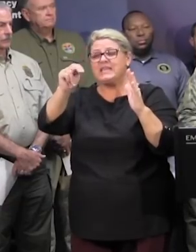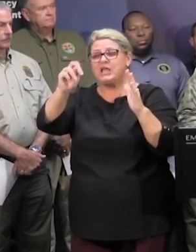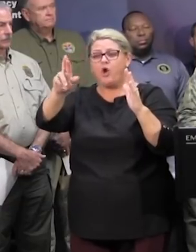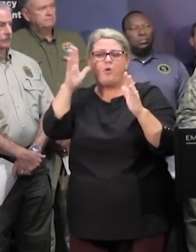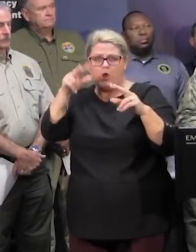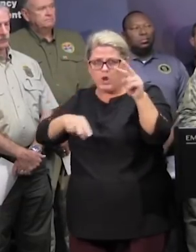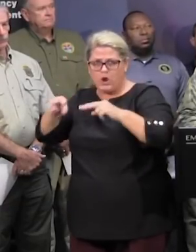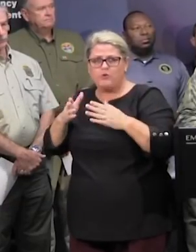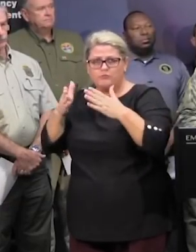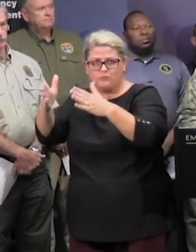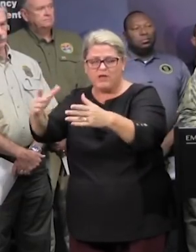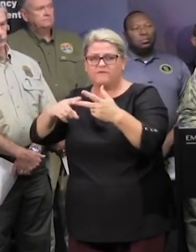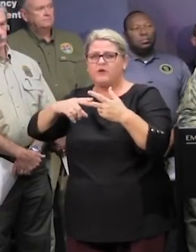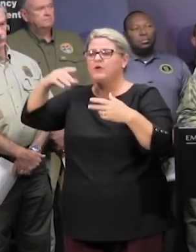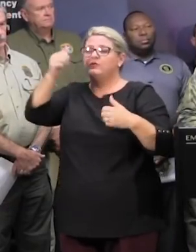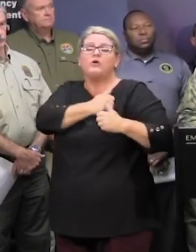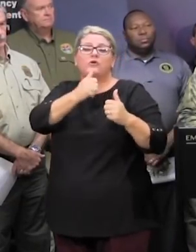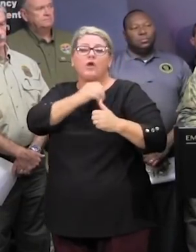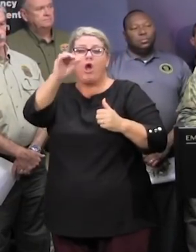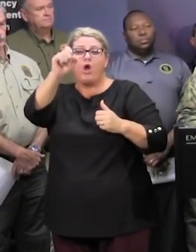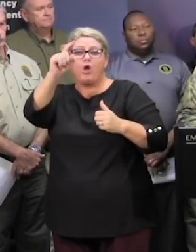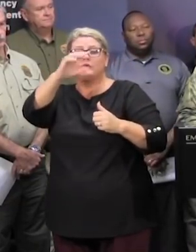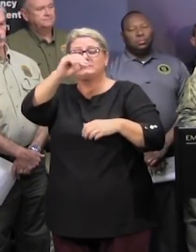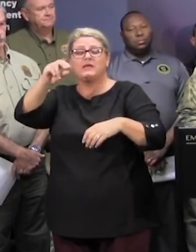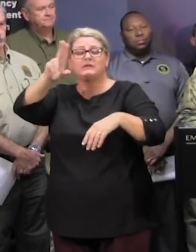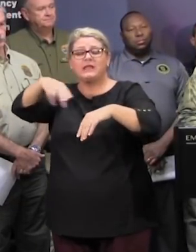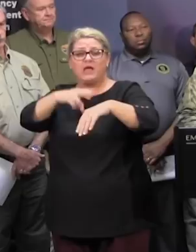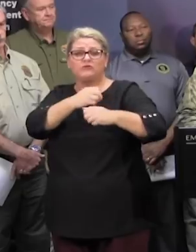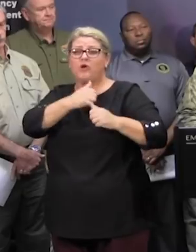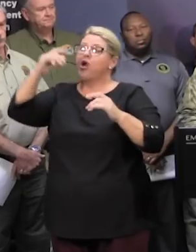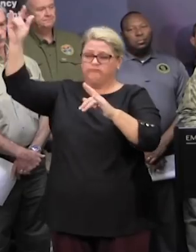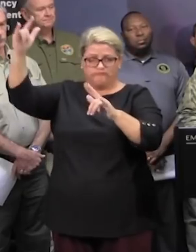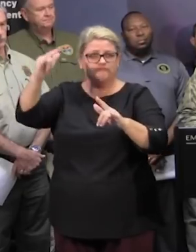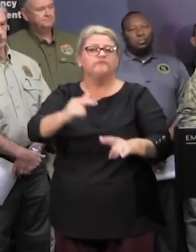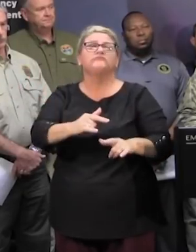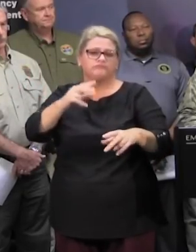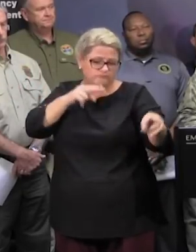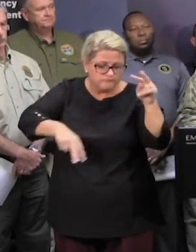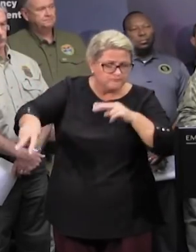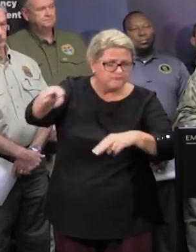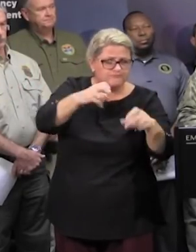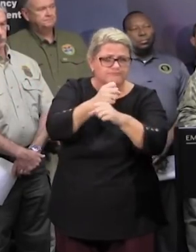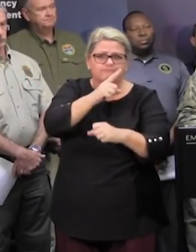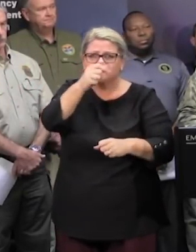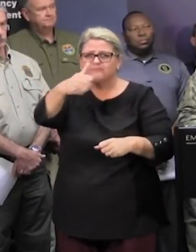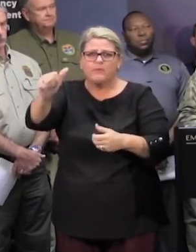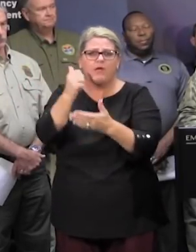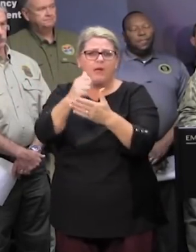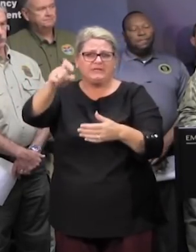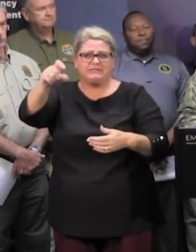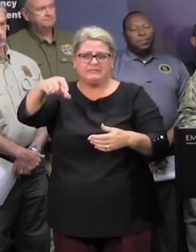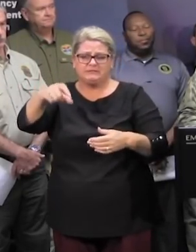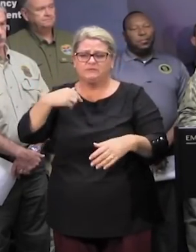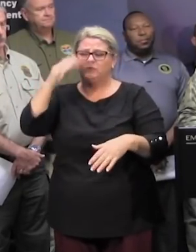flights from the coast guard and from the national guard out looking to see if anybody needs any help we are